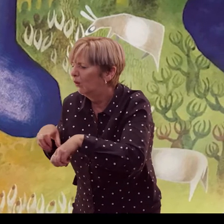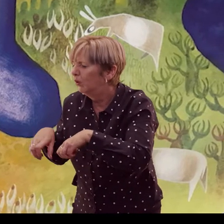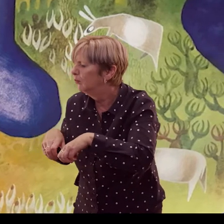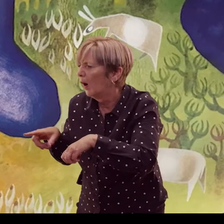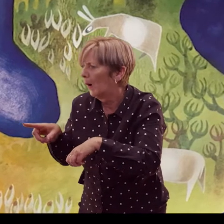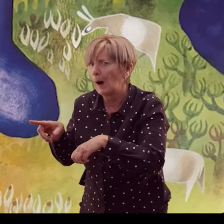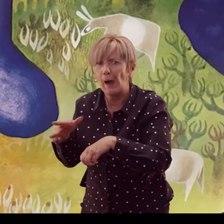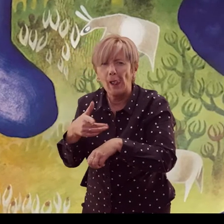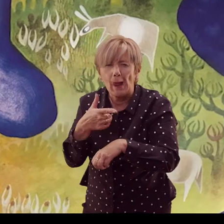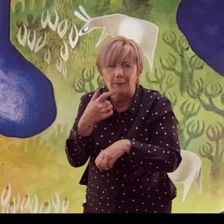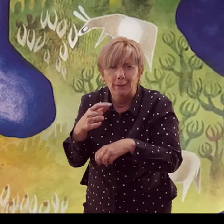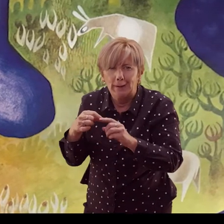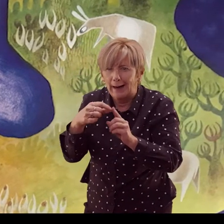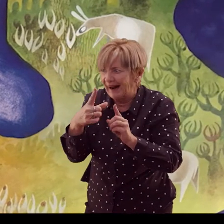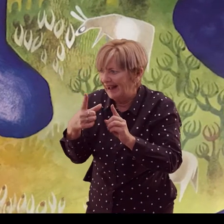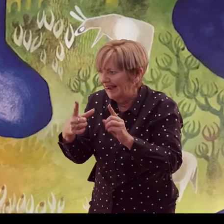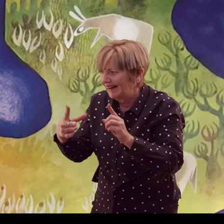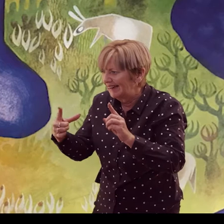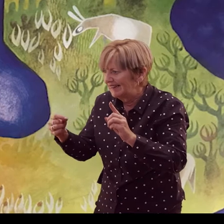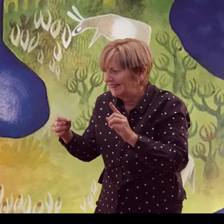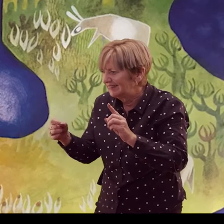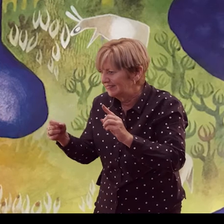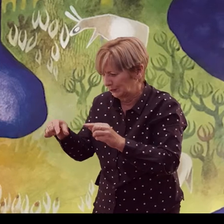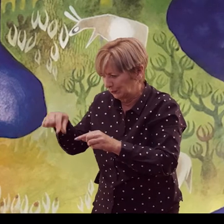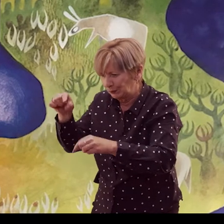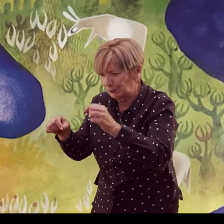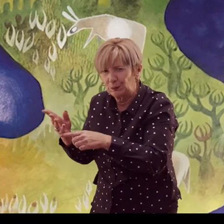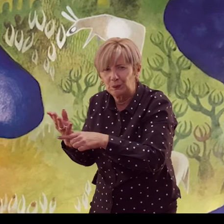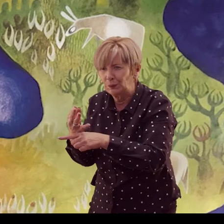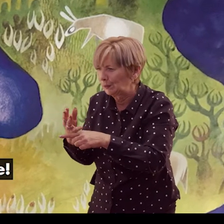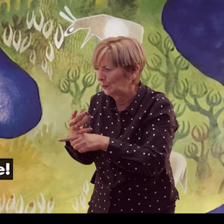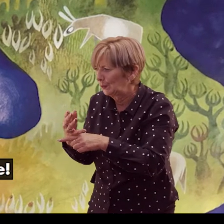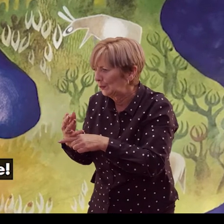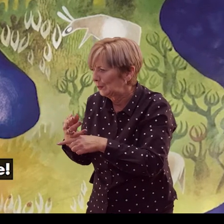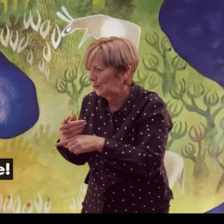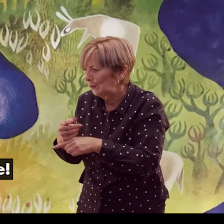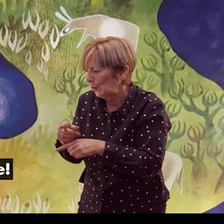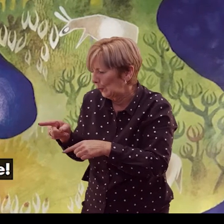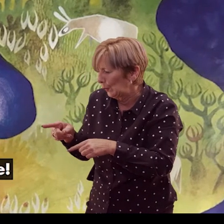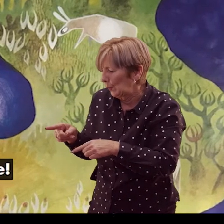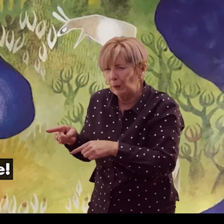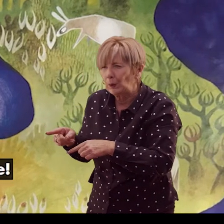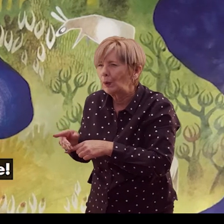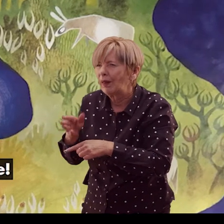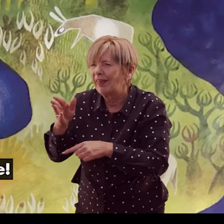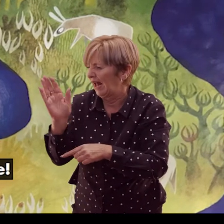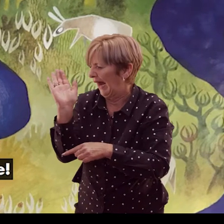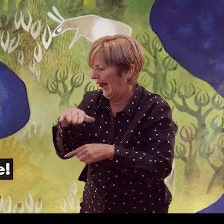But he couldn't resist a leaf here or a succulent blade of grass there. Oh, and that patch was too good to pass by without